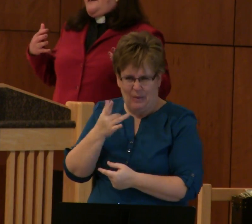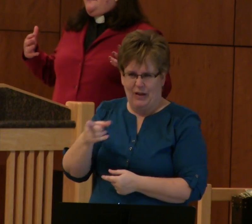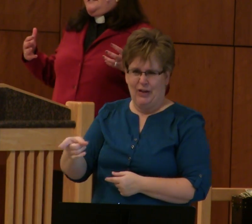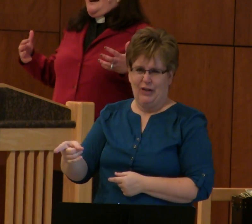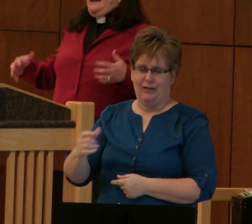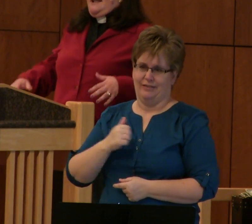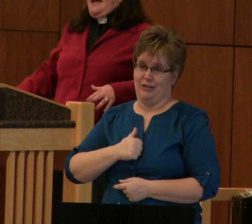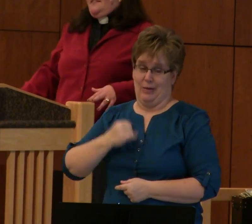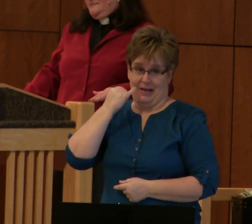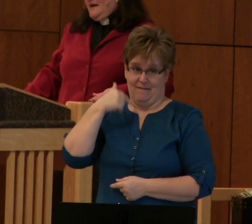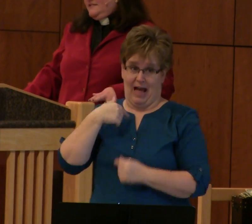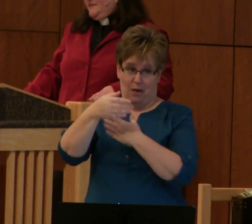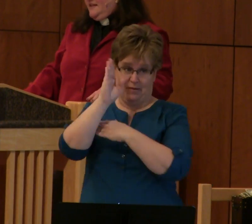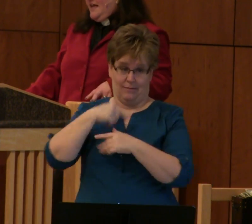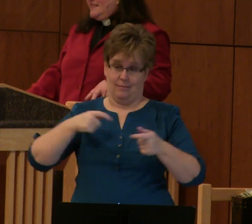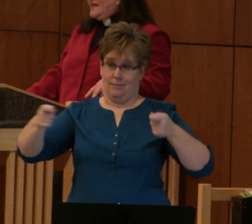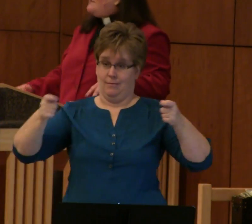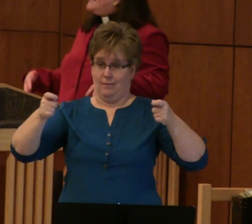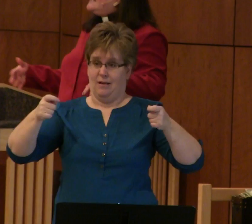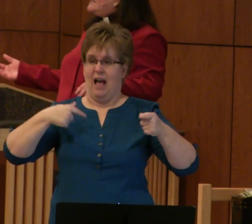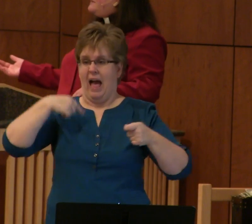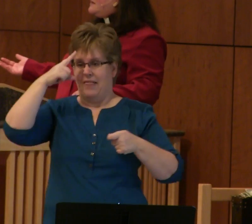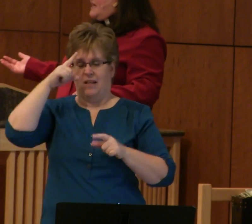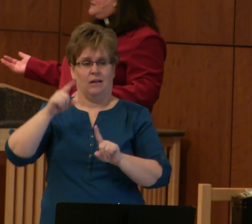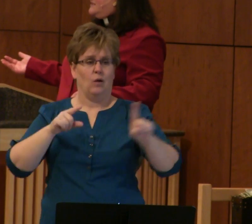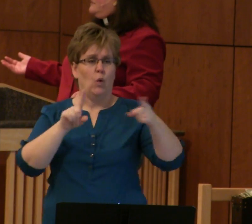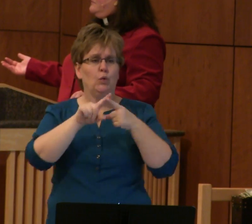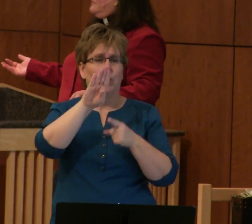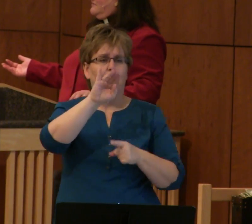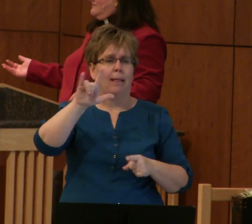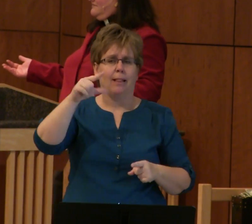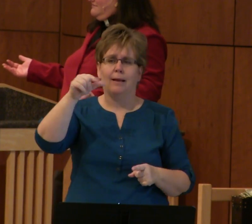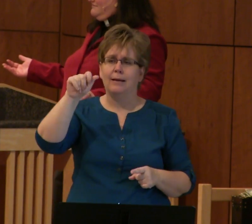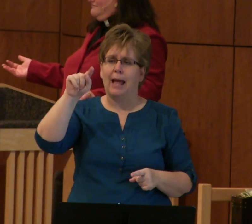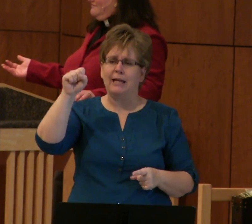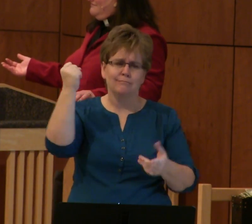Sorry, but if I was God and I had this possibility, I think I would send him Bill Gates.